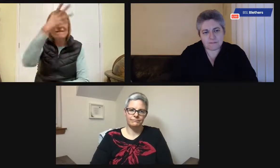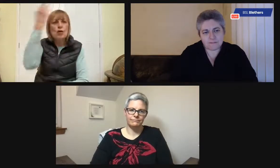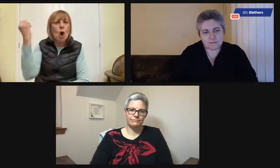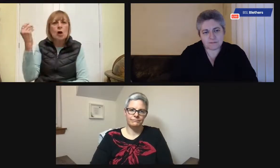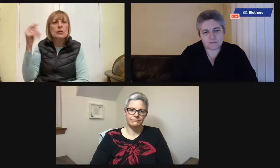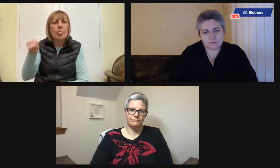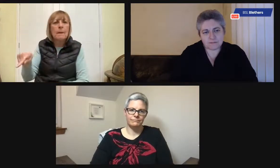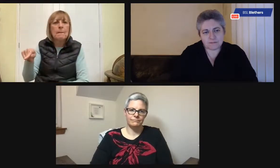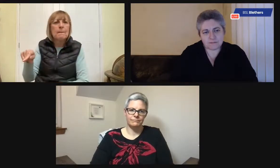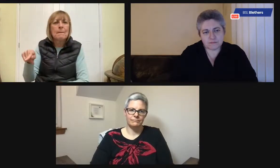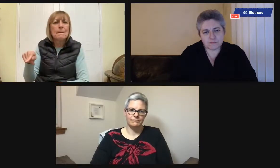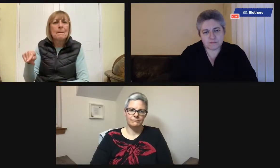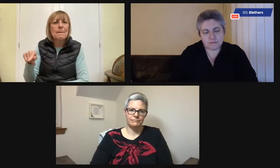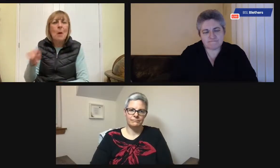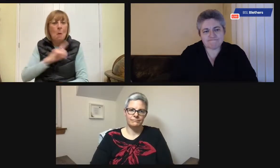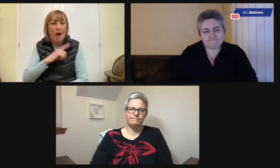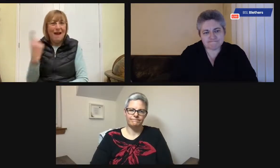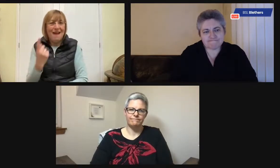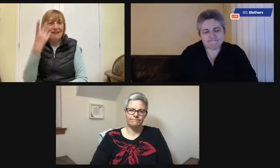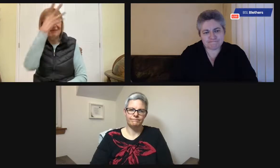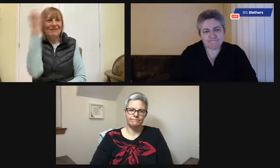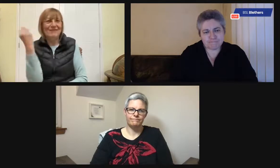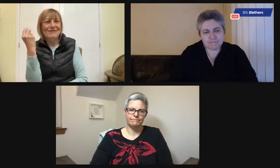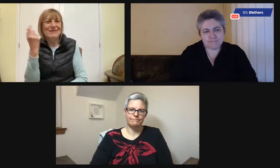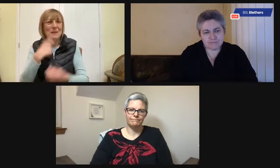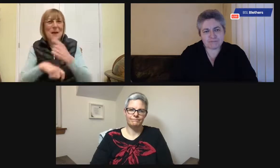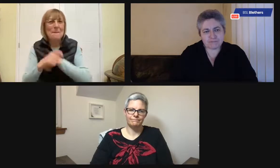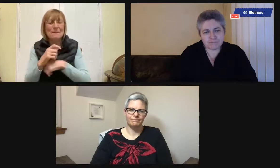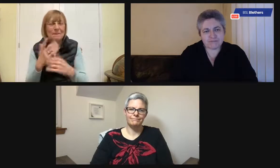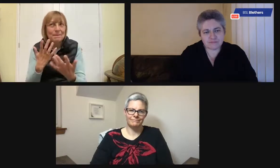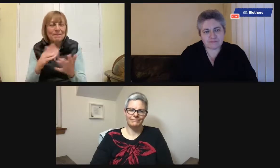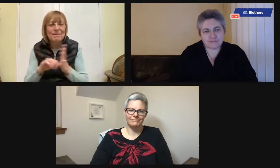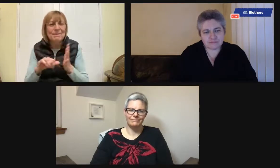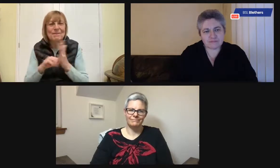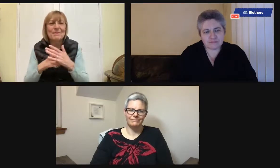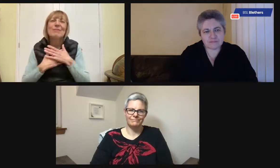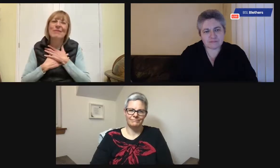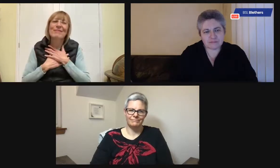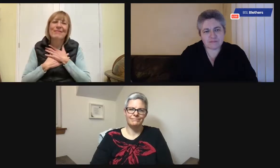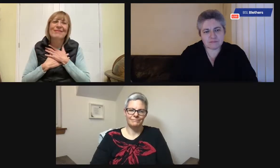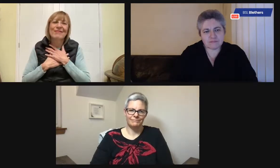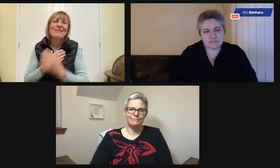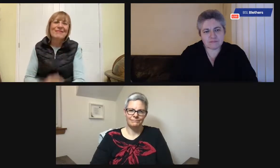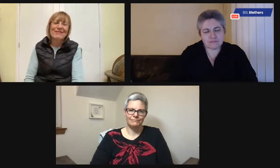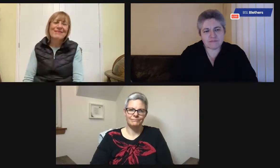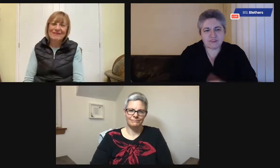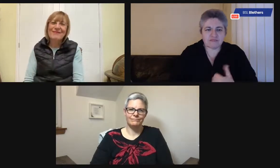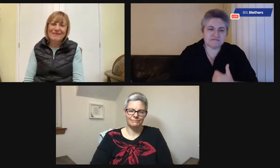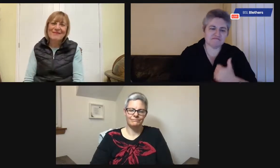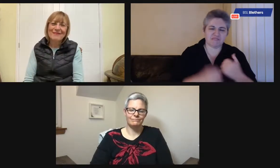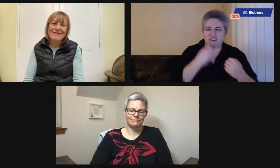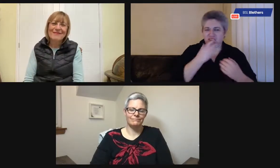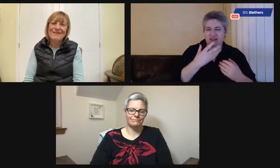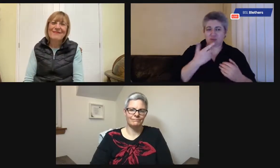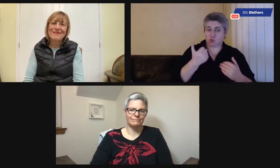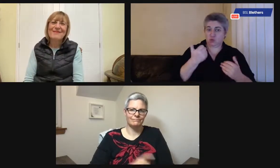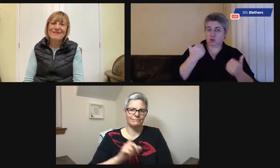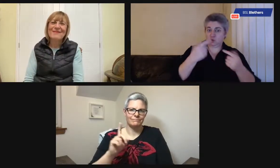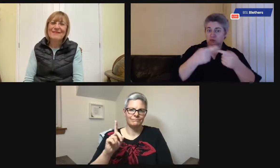was really important that, that the other thing with people with dementia is they think that everyone's forgotten them. So it was really important